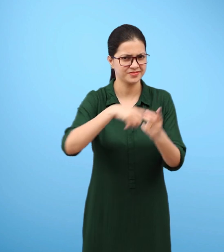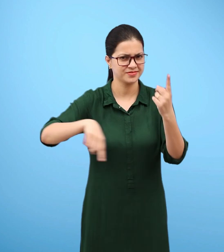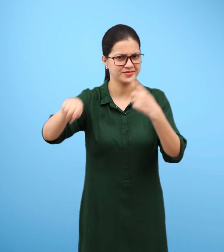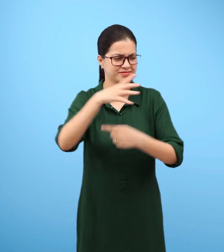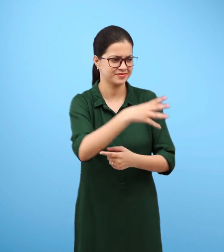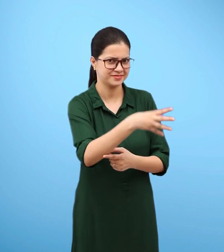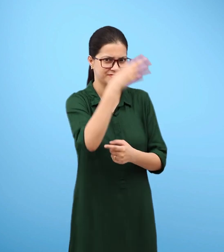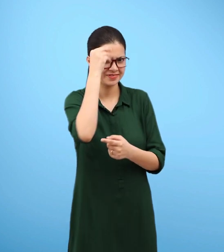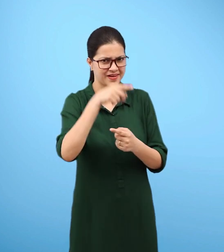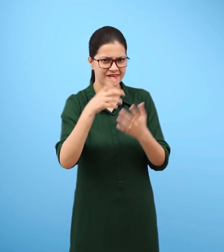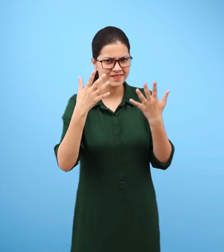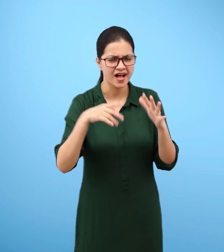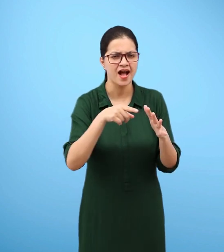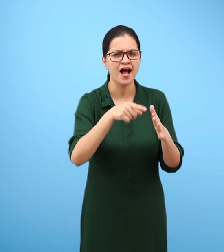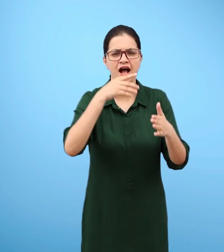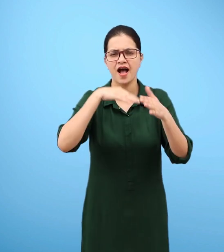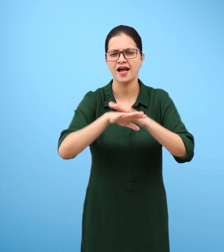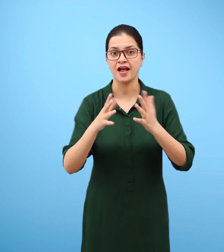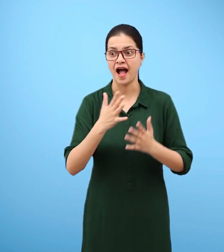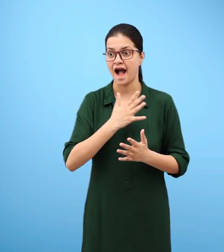that all living things require air.